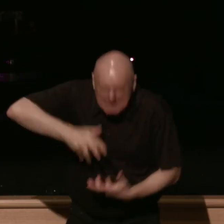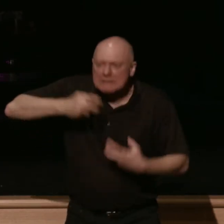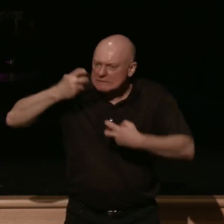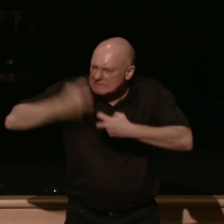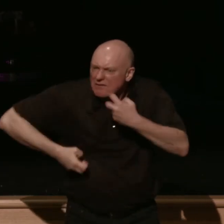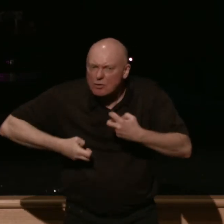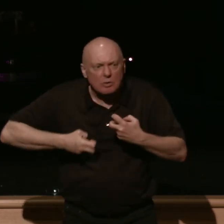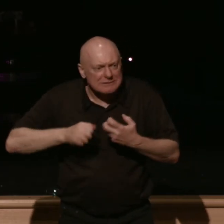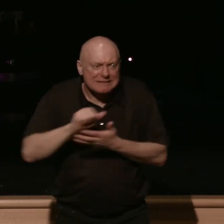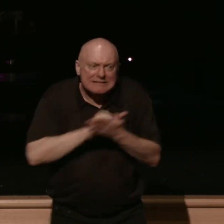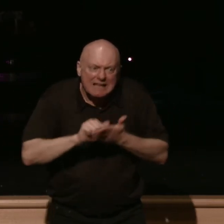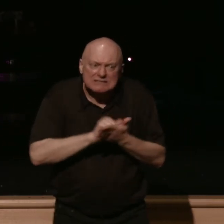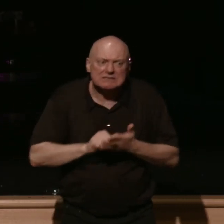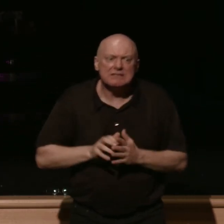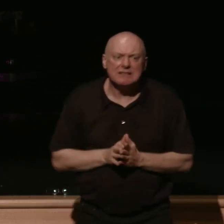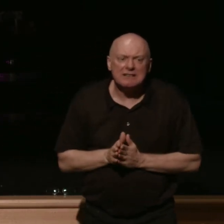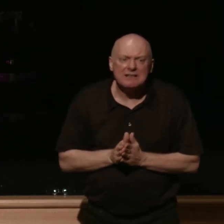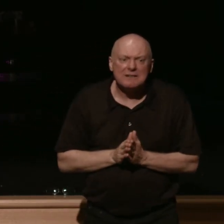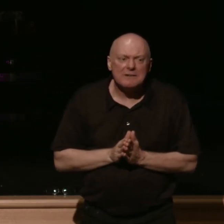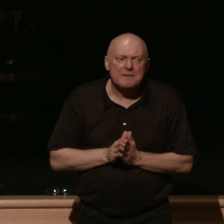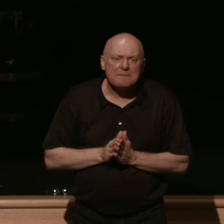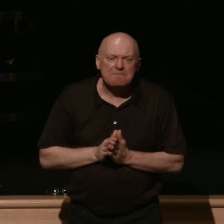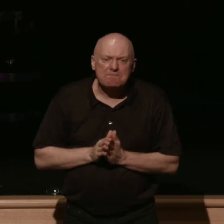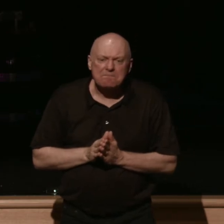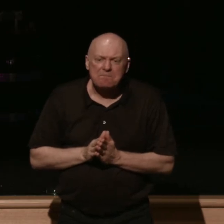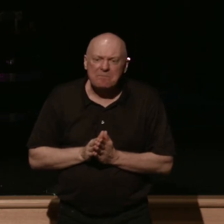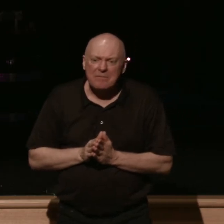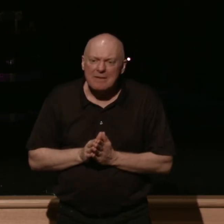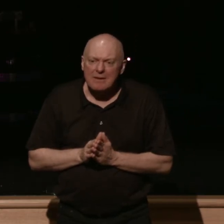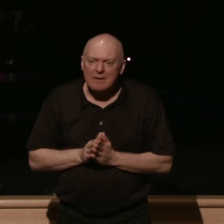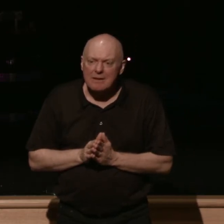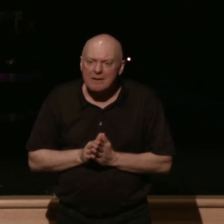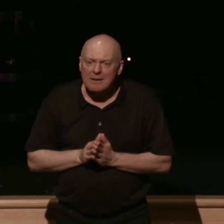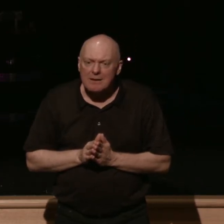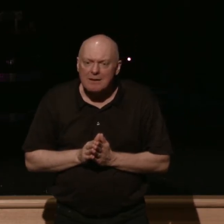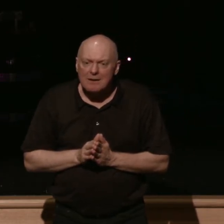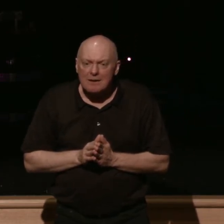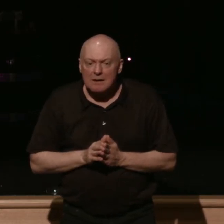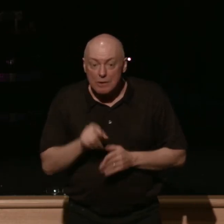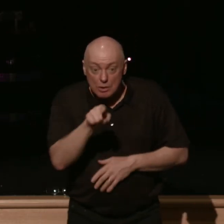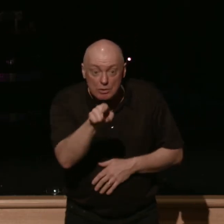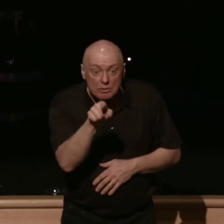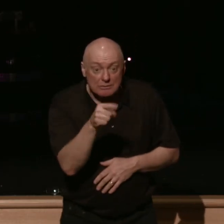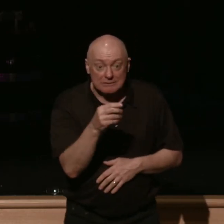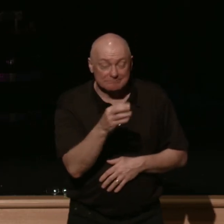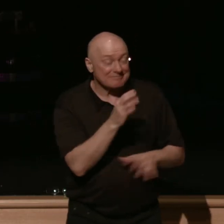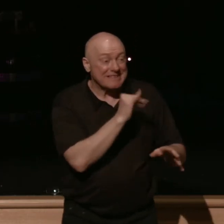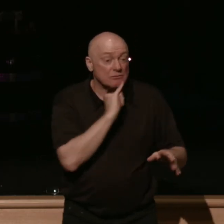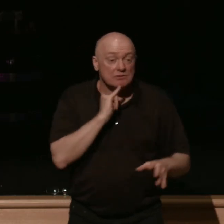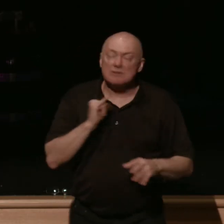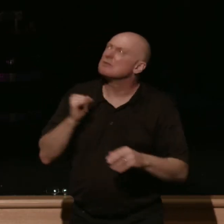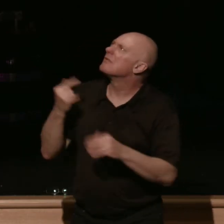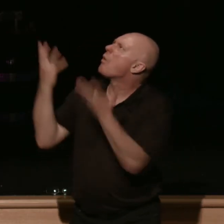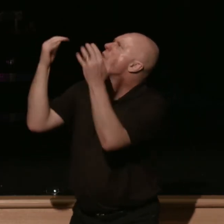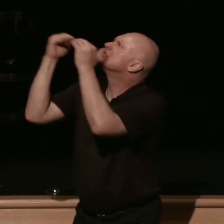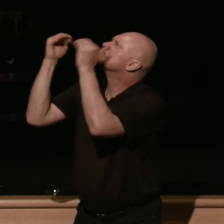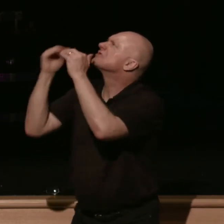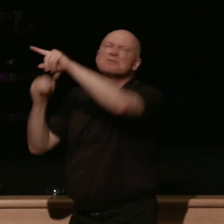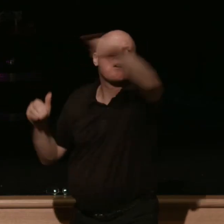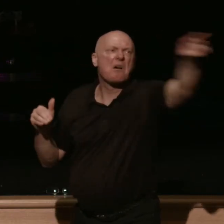difficulty cleanses you're calling for justice says the lord well he's coming